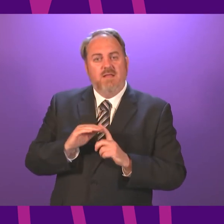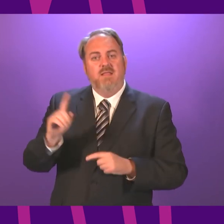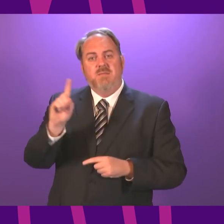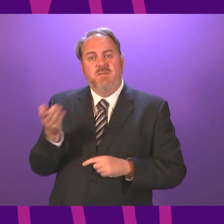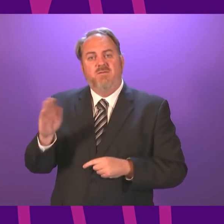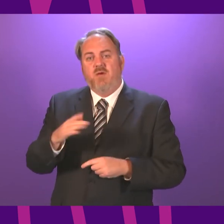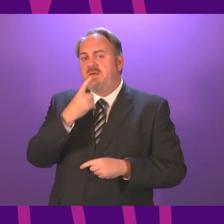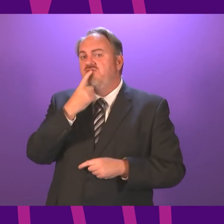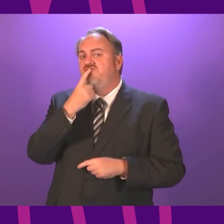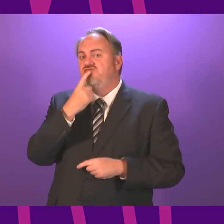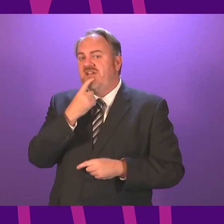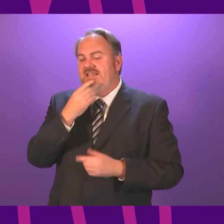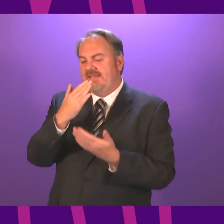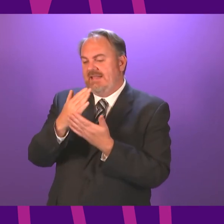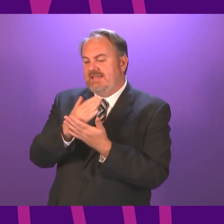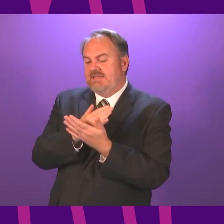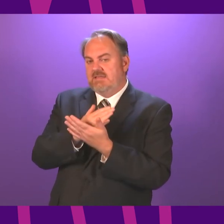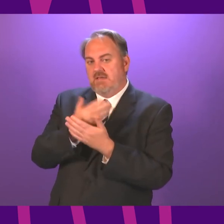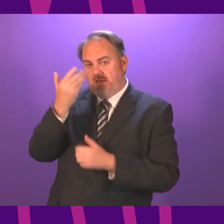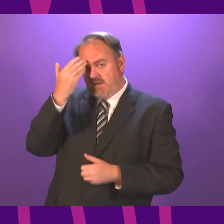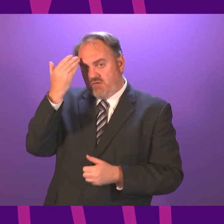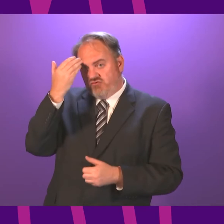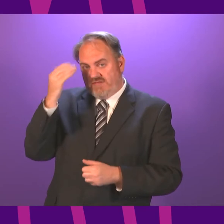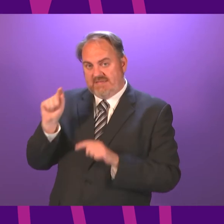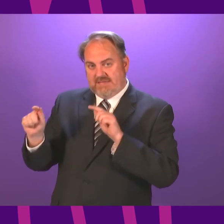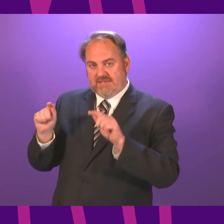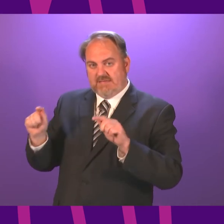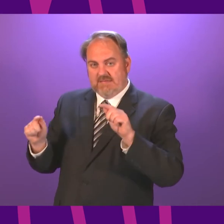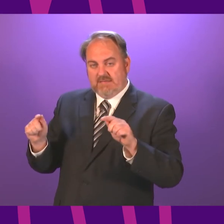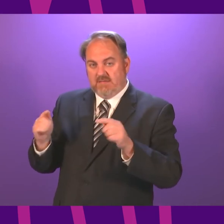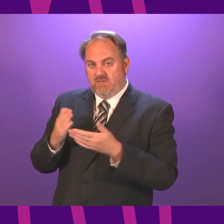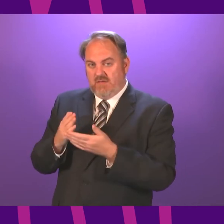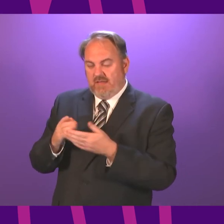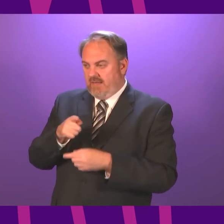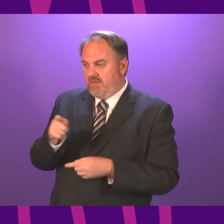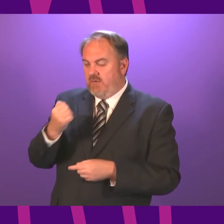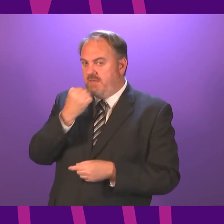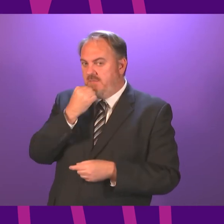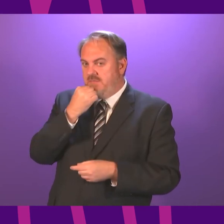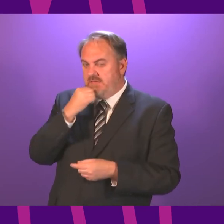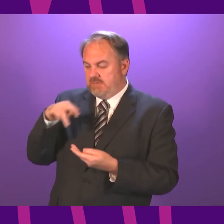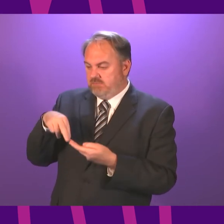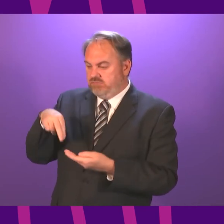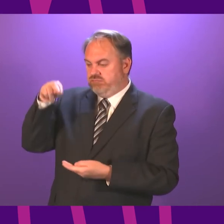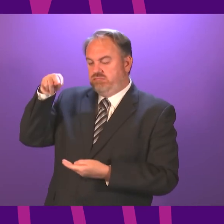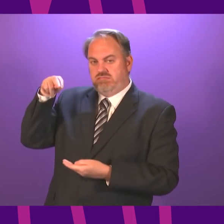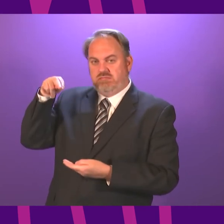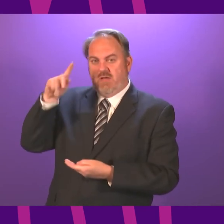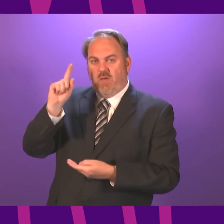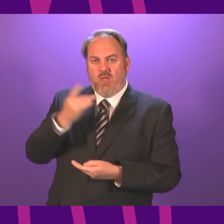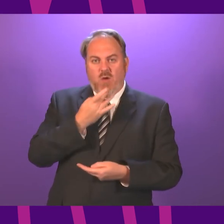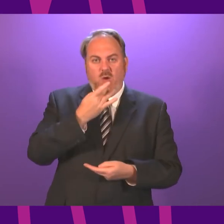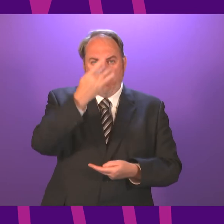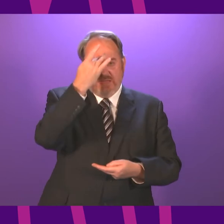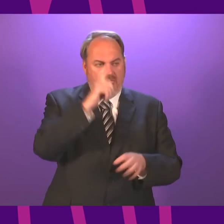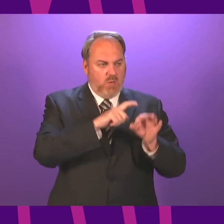countries for the start of the new academic term in September is likely to exceed the hotel quarantine allocation, and